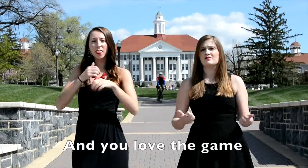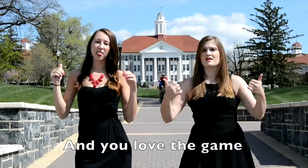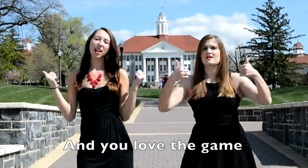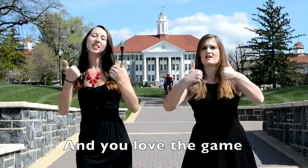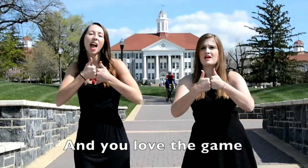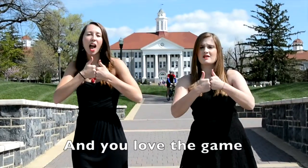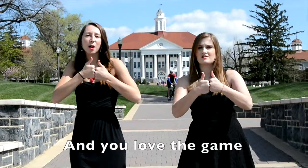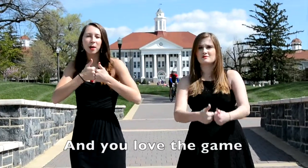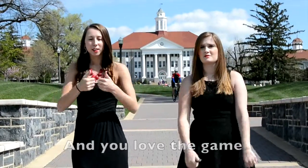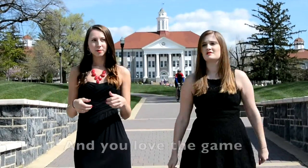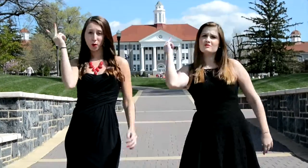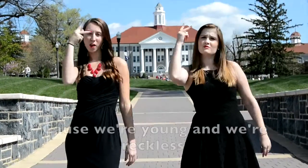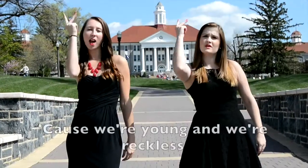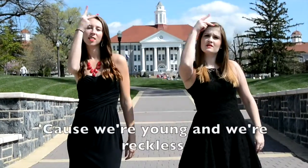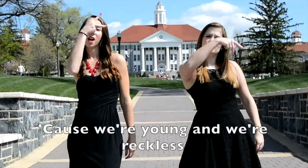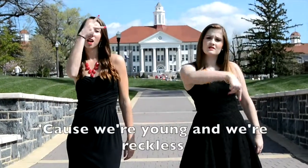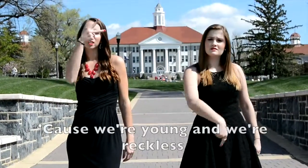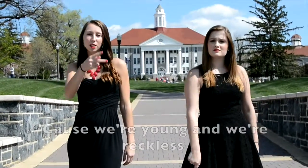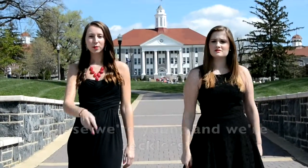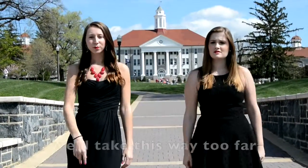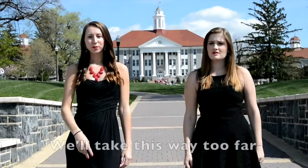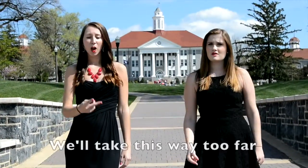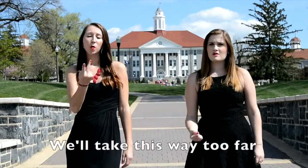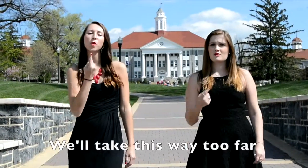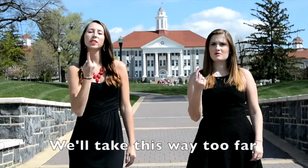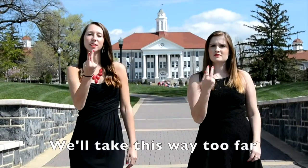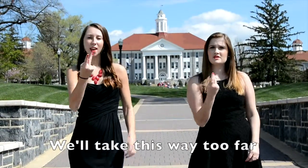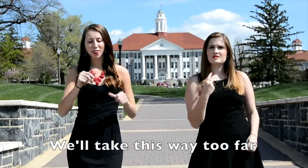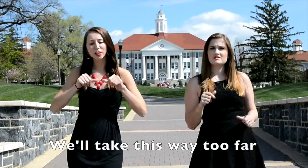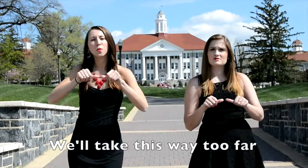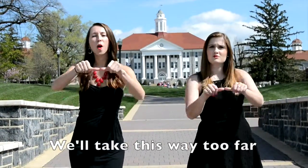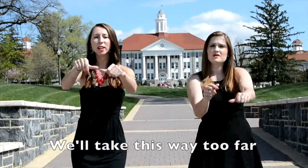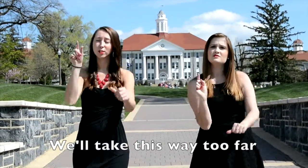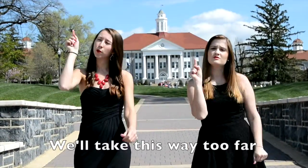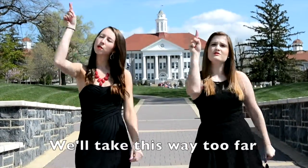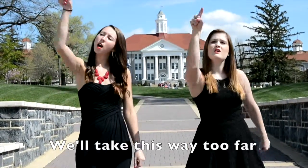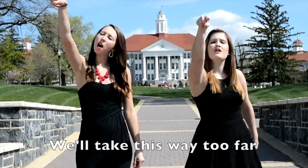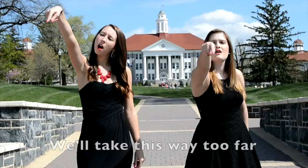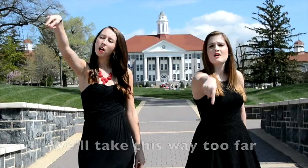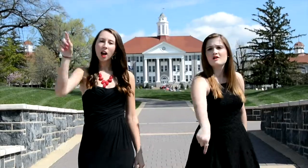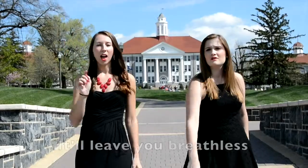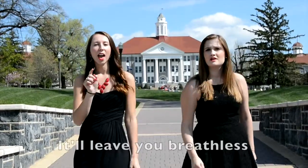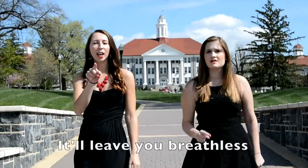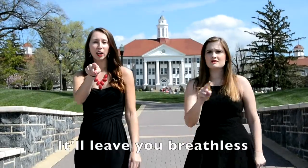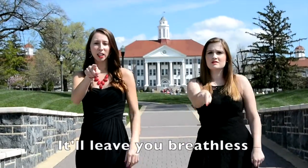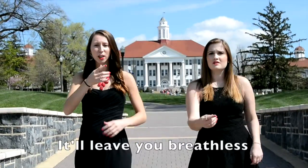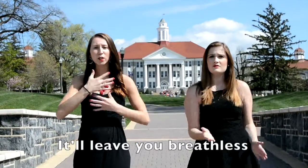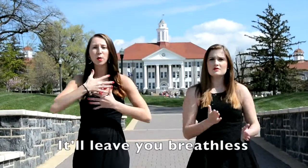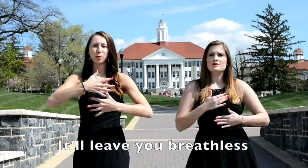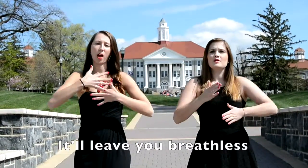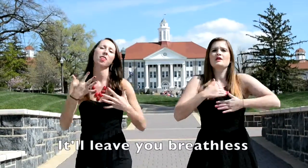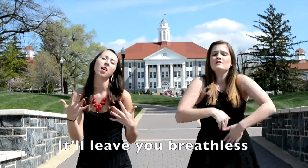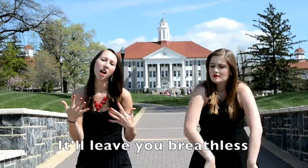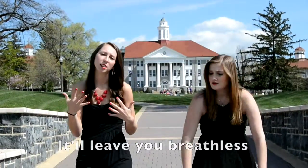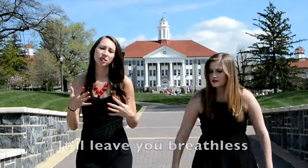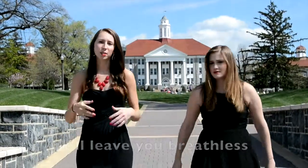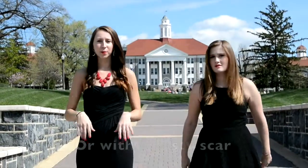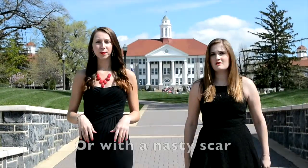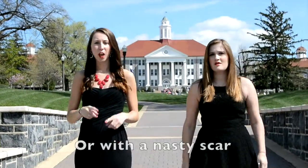the game Cause we're young and we're reckless, we'll take this way too far It'll leave you breathless,